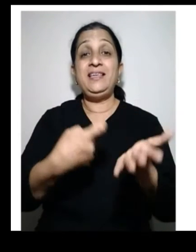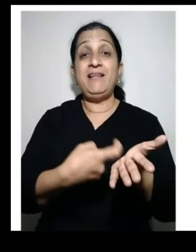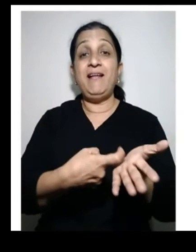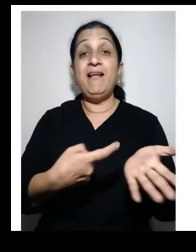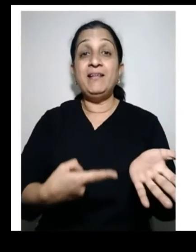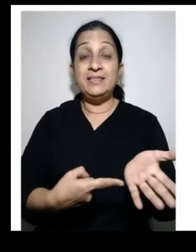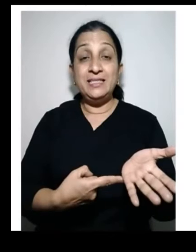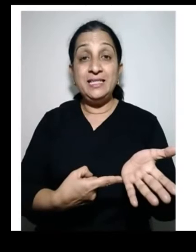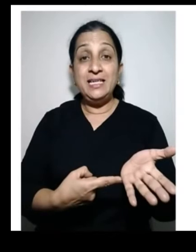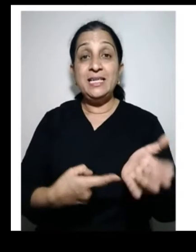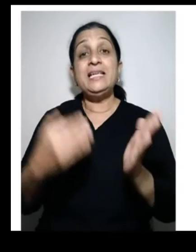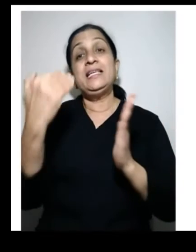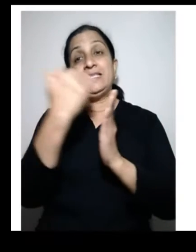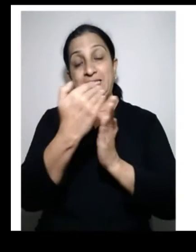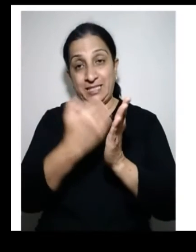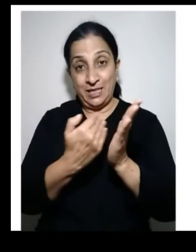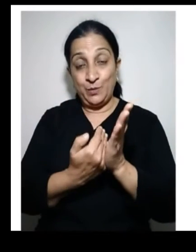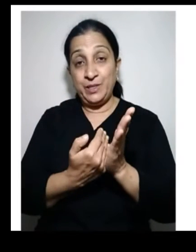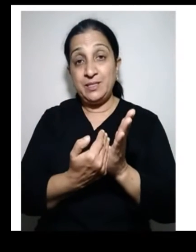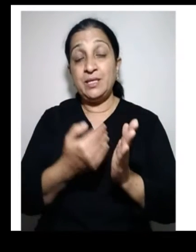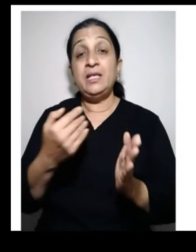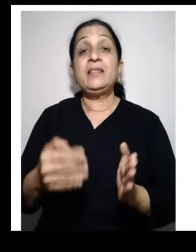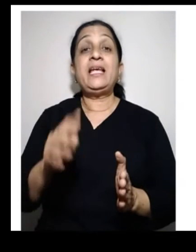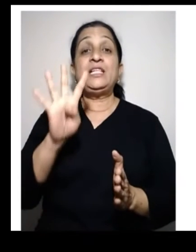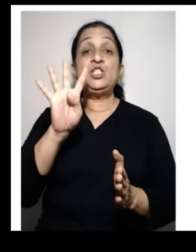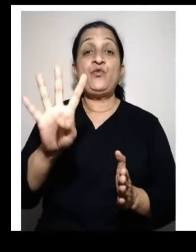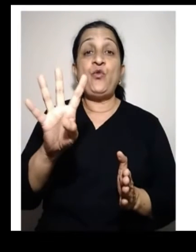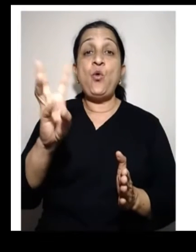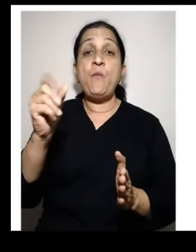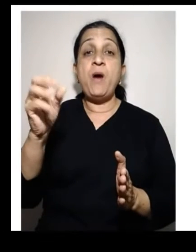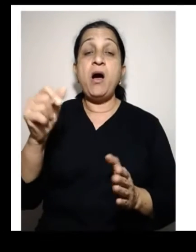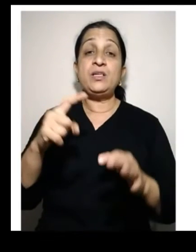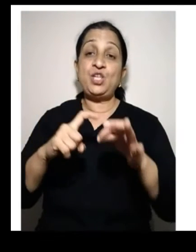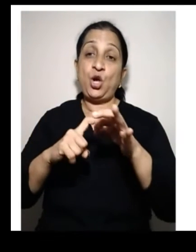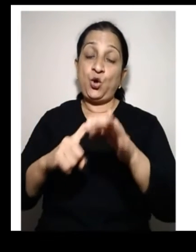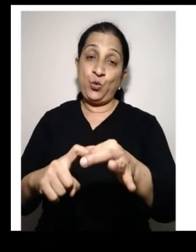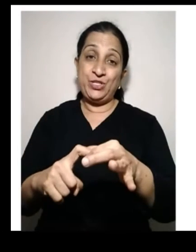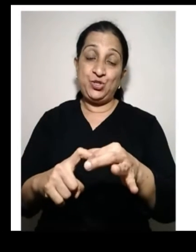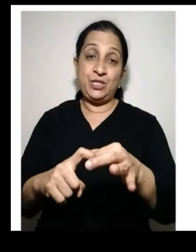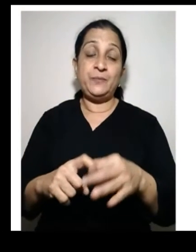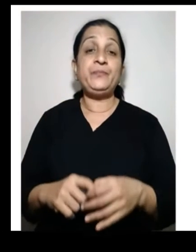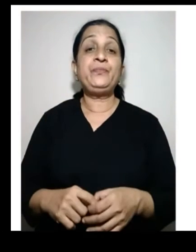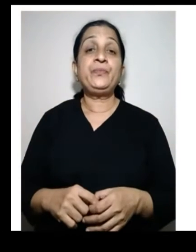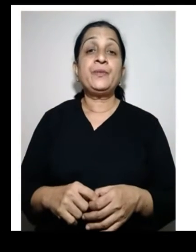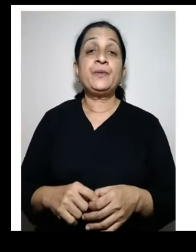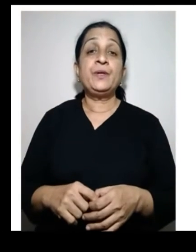NCERT syllabus. 4 marks questions.